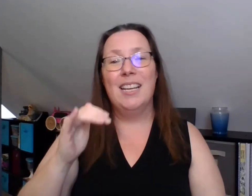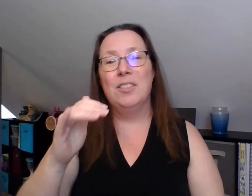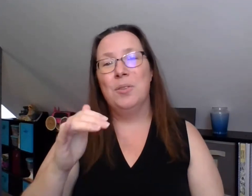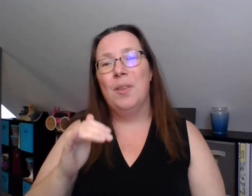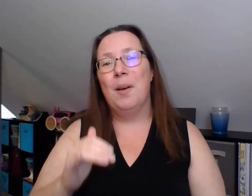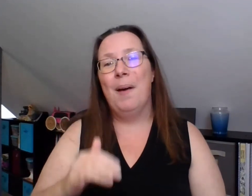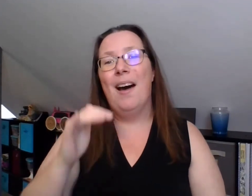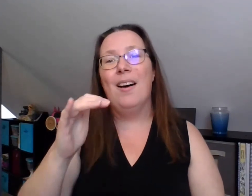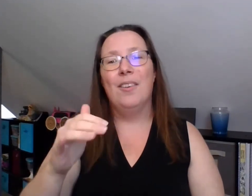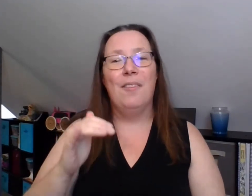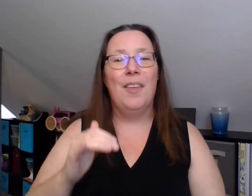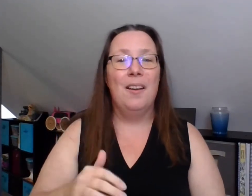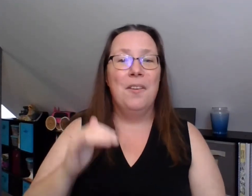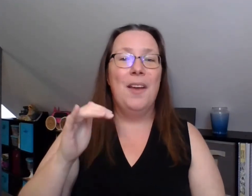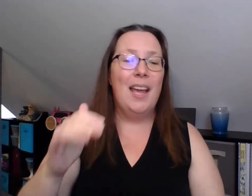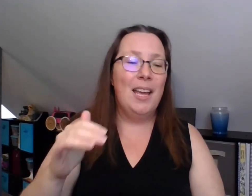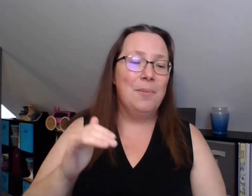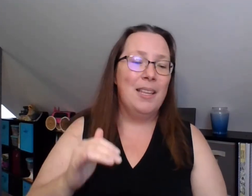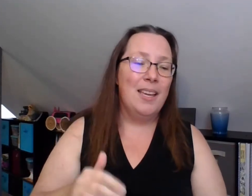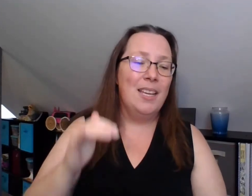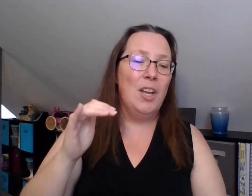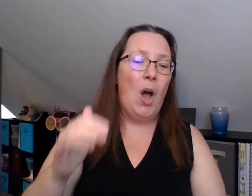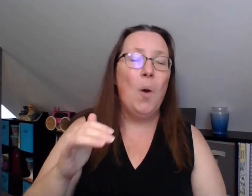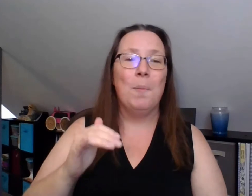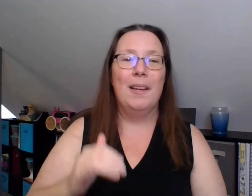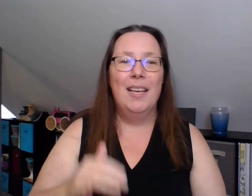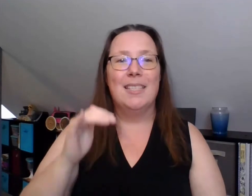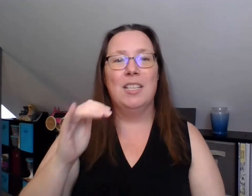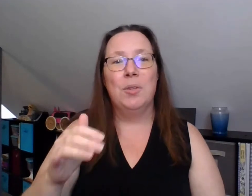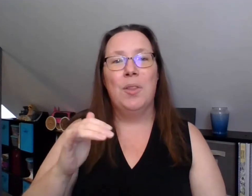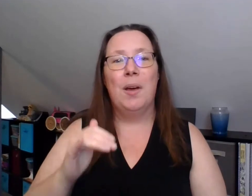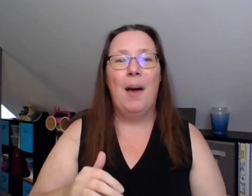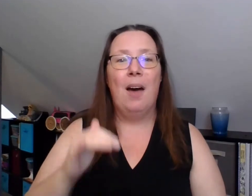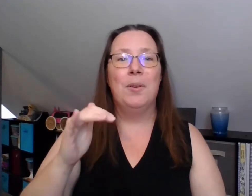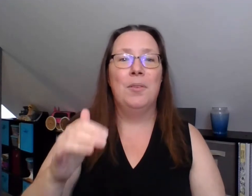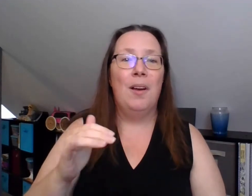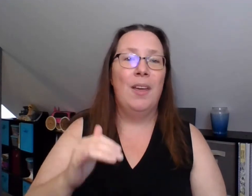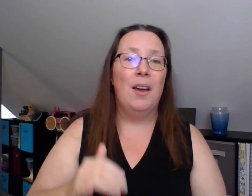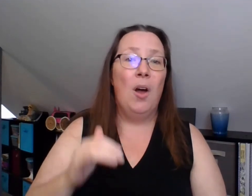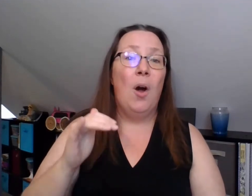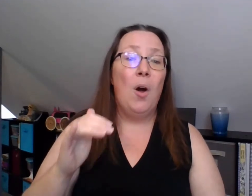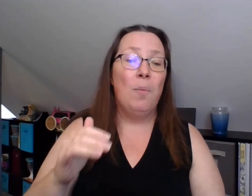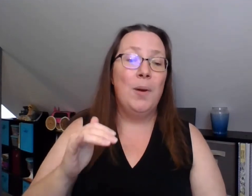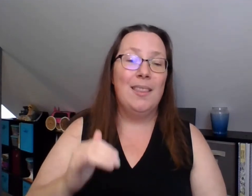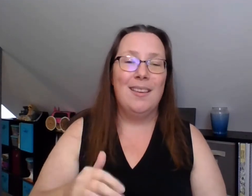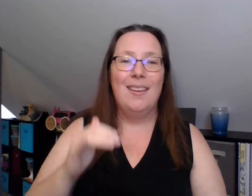to the power of the faith within hope sing to the power of the hope within